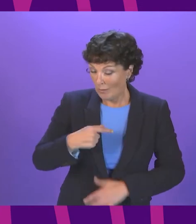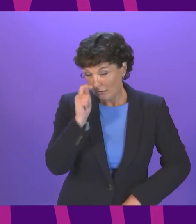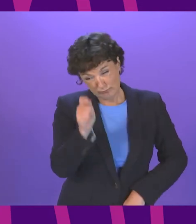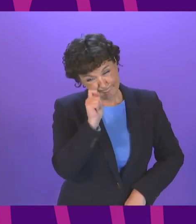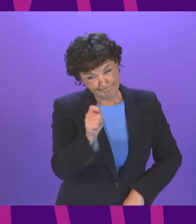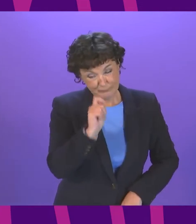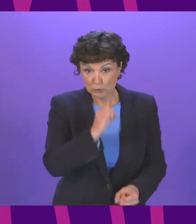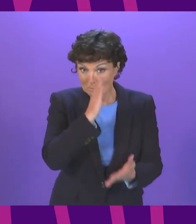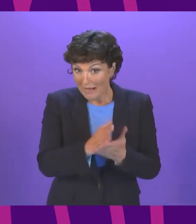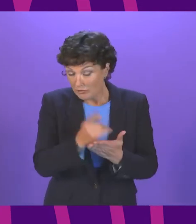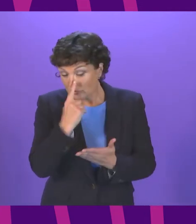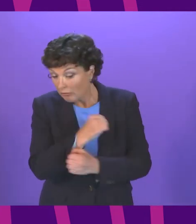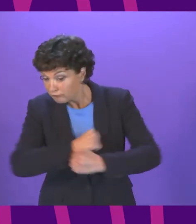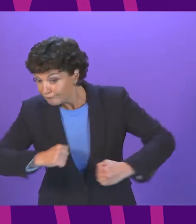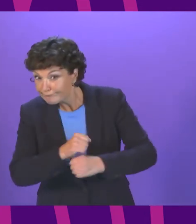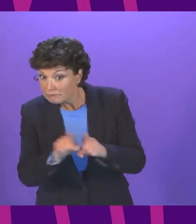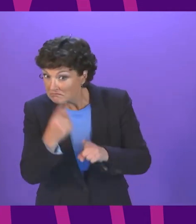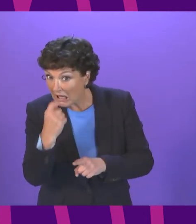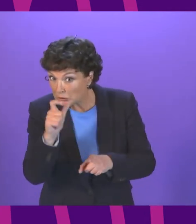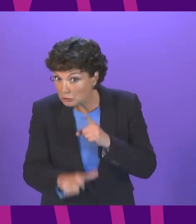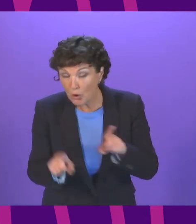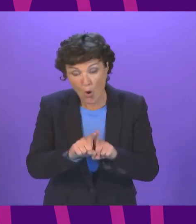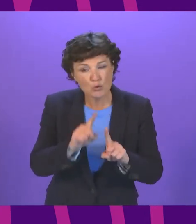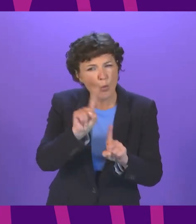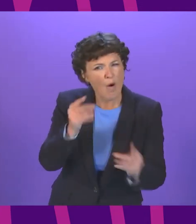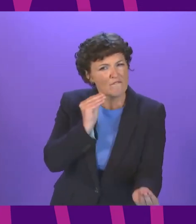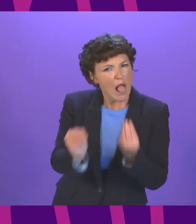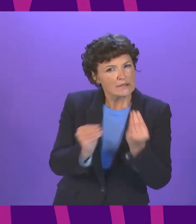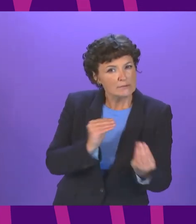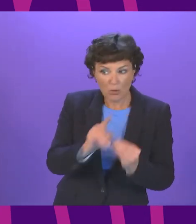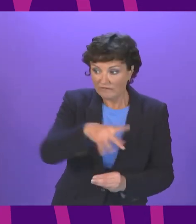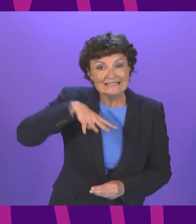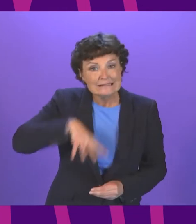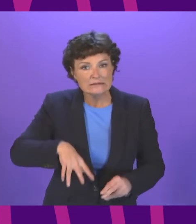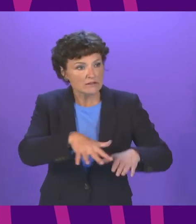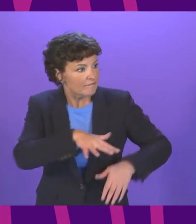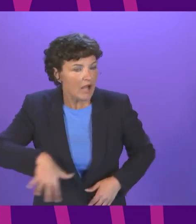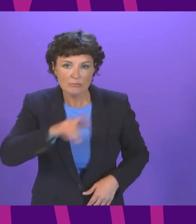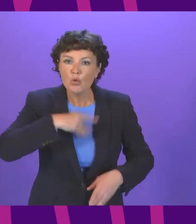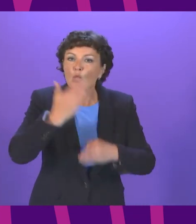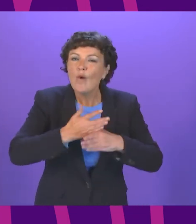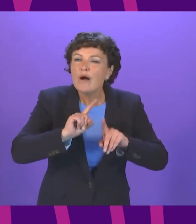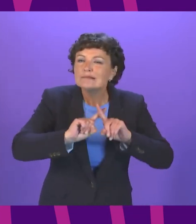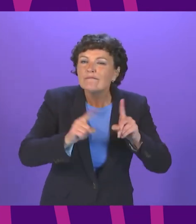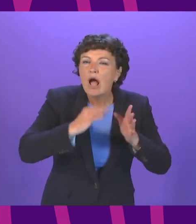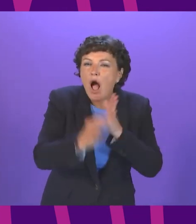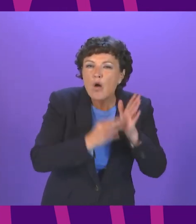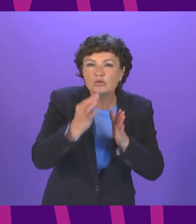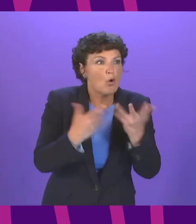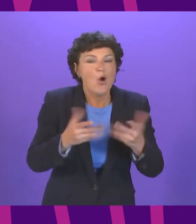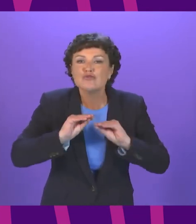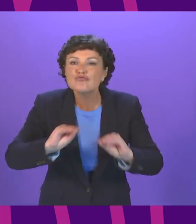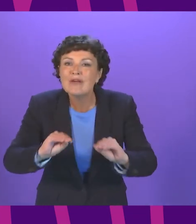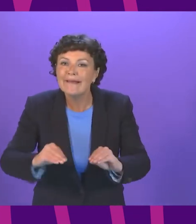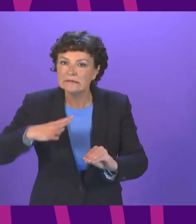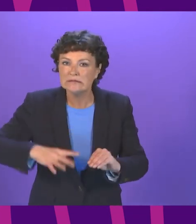strain in the sector and how flexibility is afforded to those needs of families who work irregular hours or have training needs